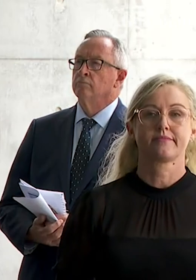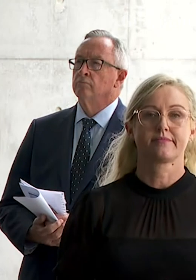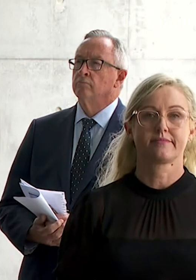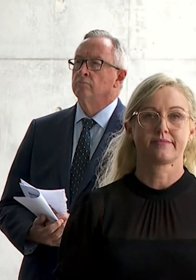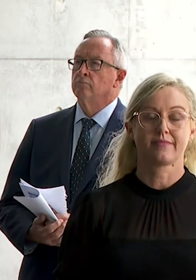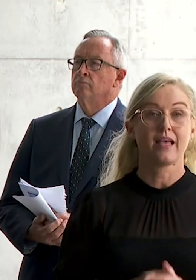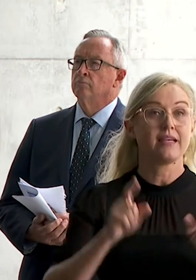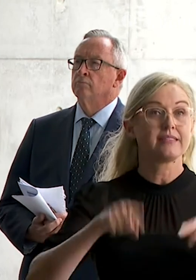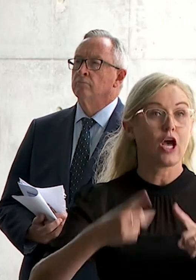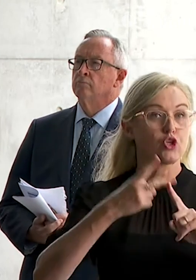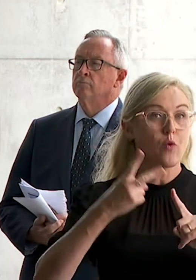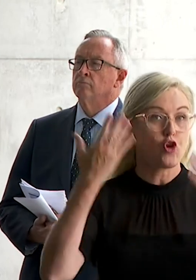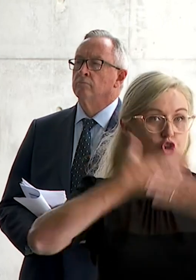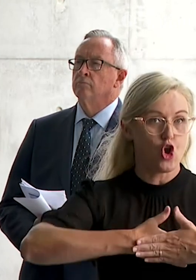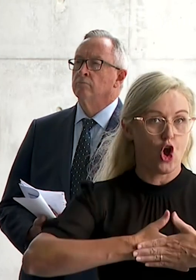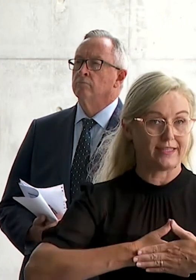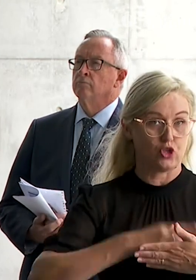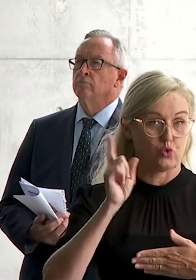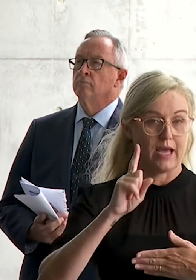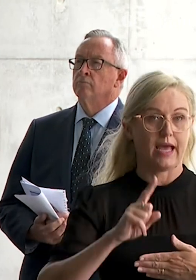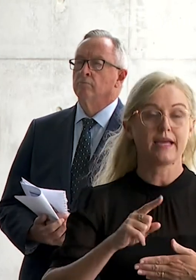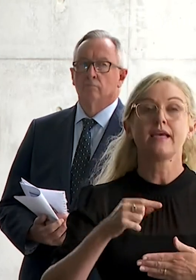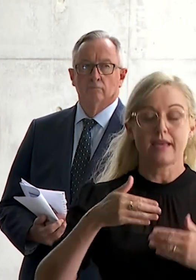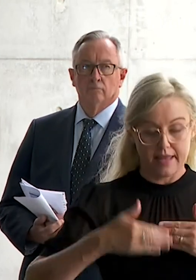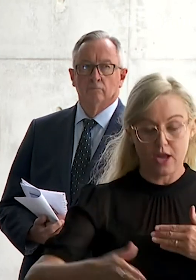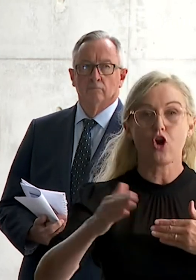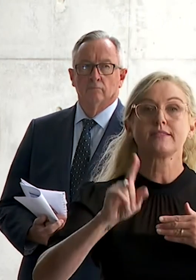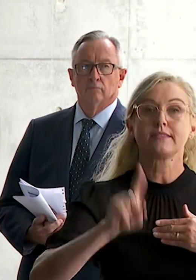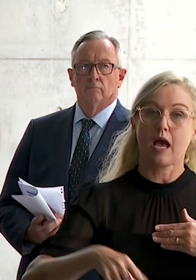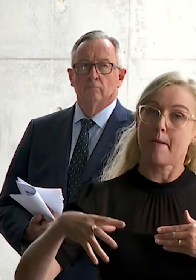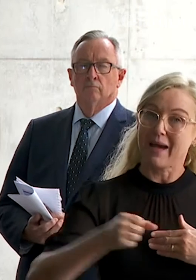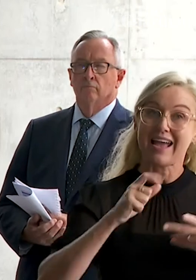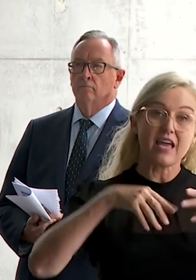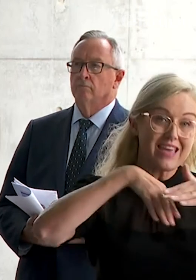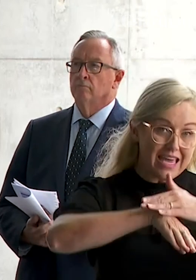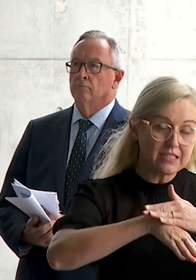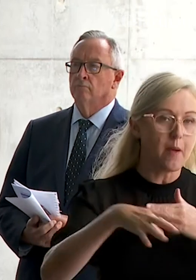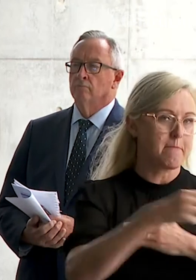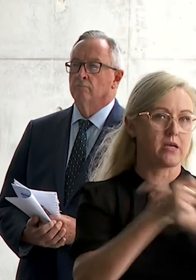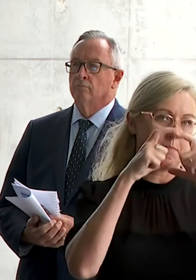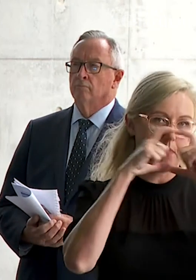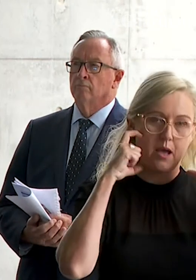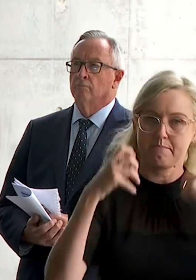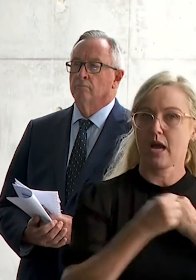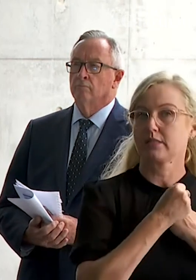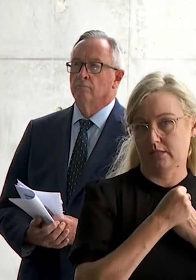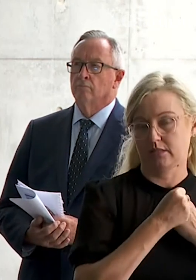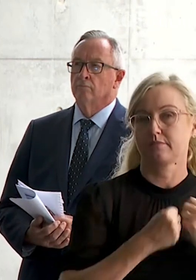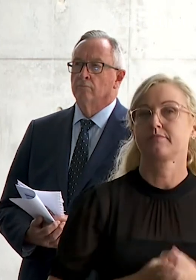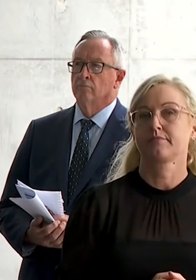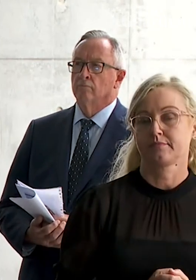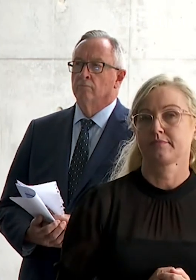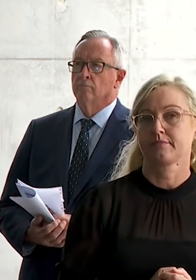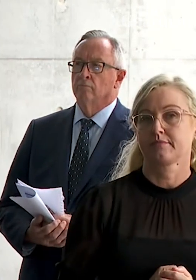As of midnight tonight, we will be requiring that masks are worn in indoor settings. We are encouraging people,